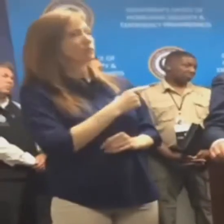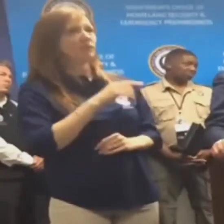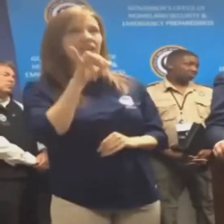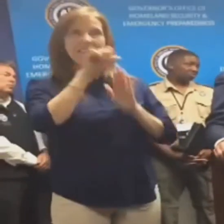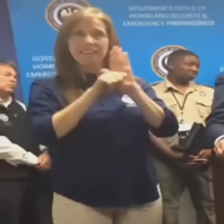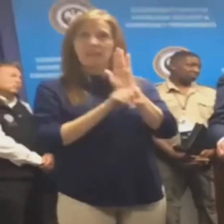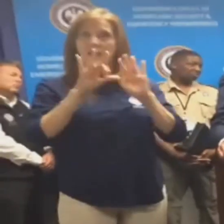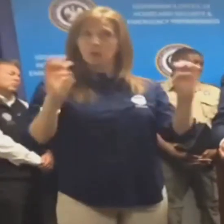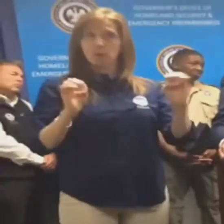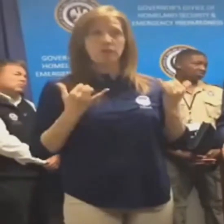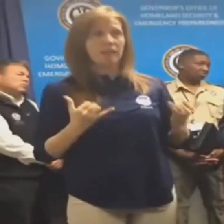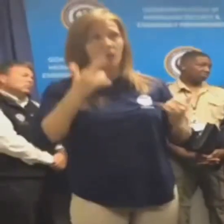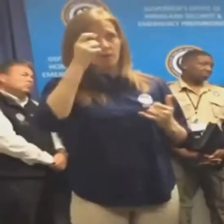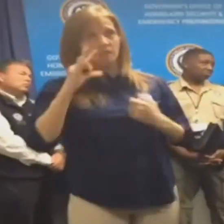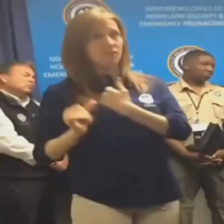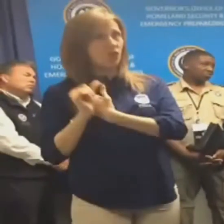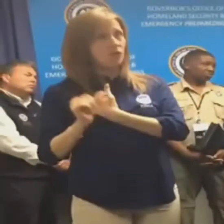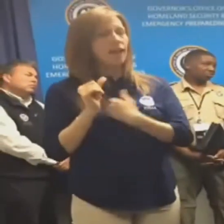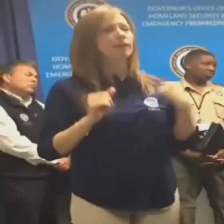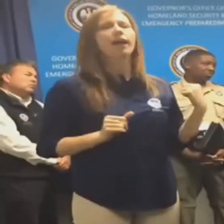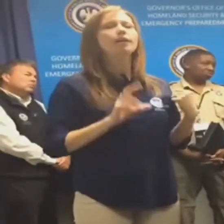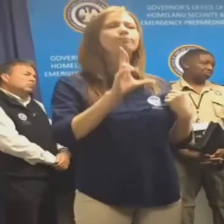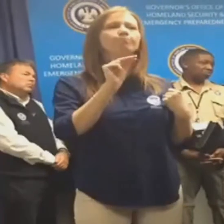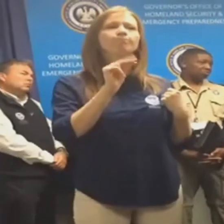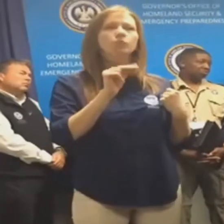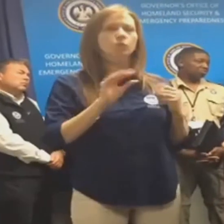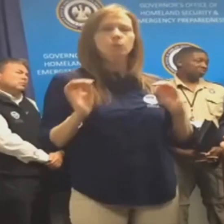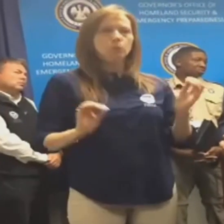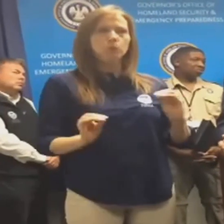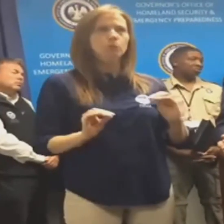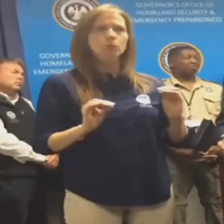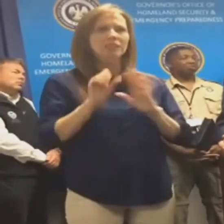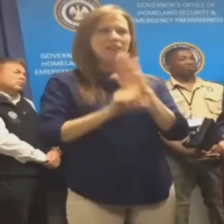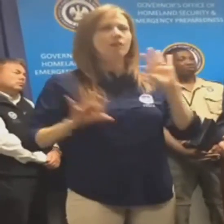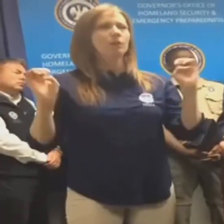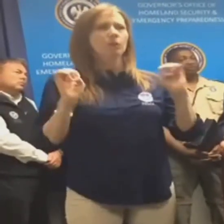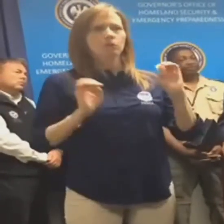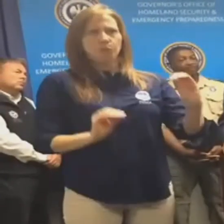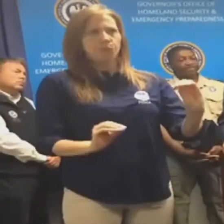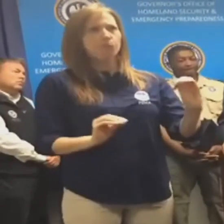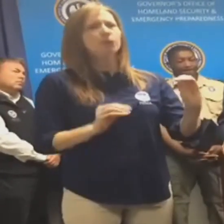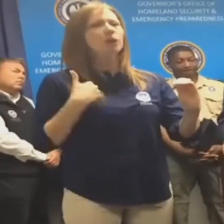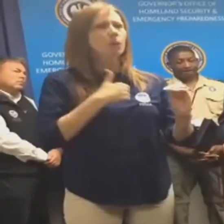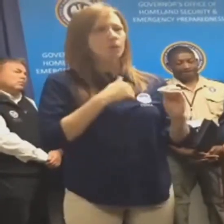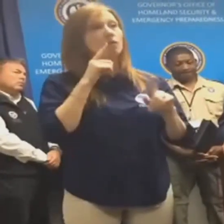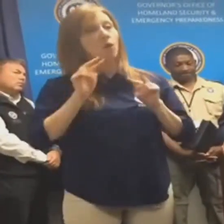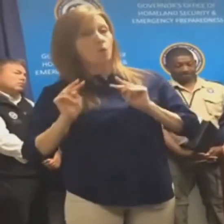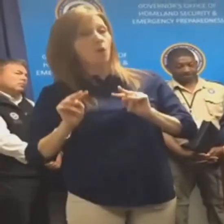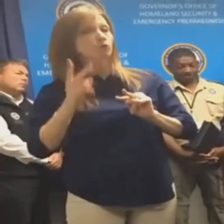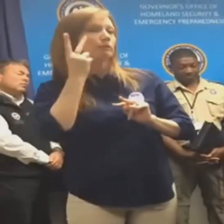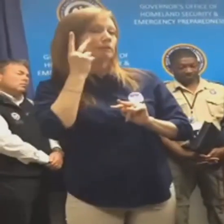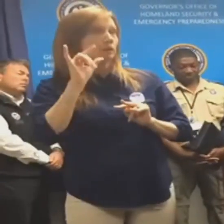questions? One more thing, because I guess the threat is so high, is there like a state of emergency right now? No, there is not a state of emergency.